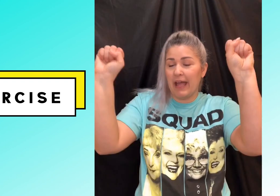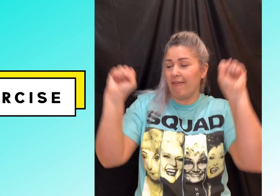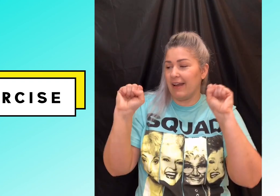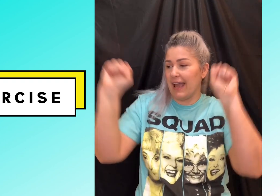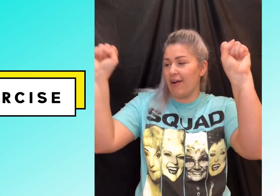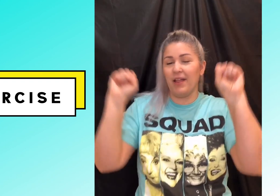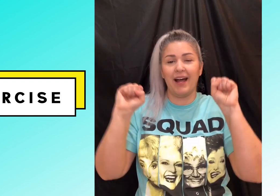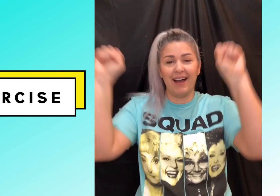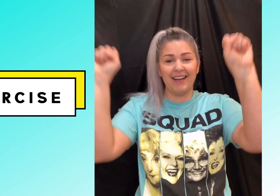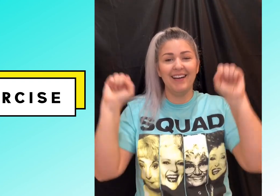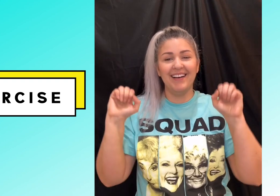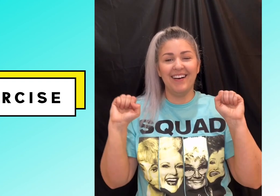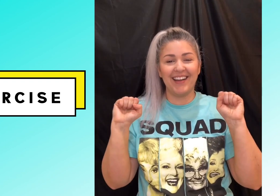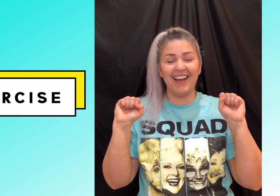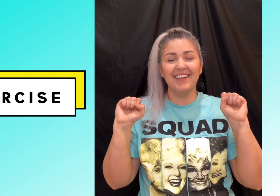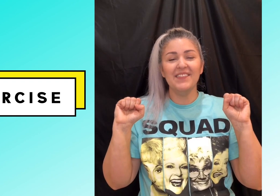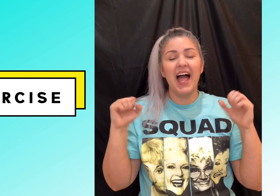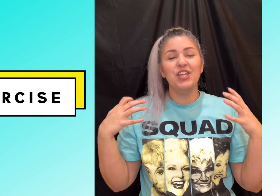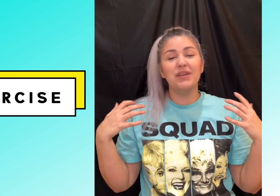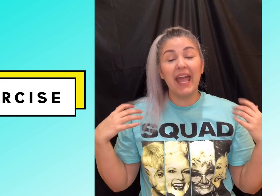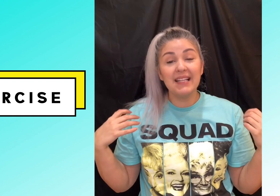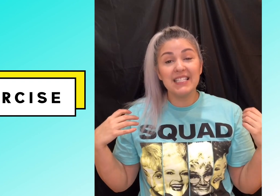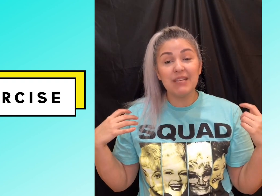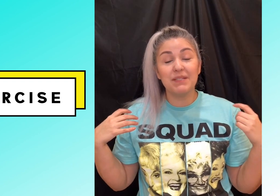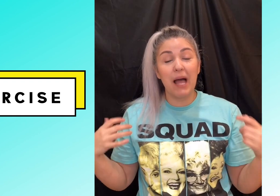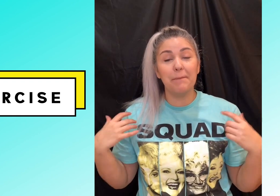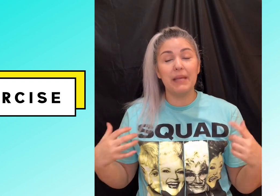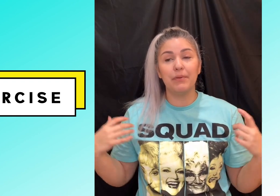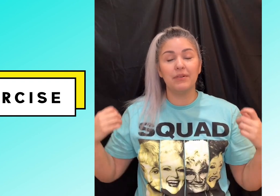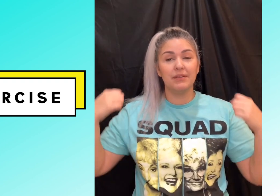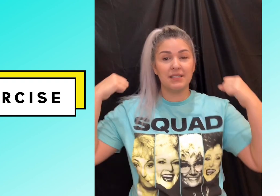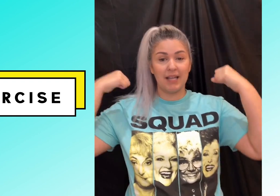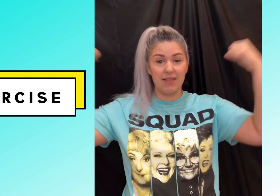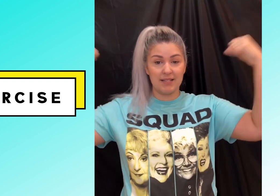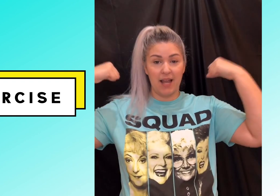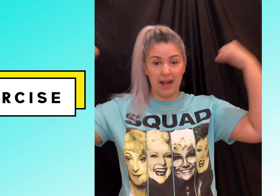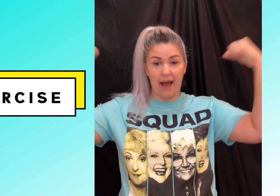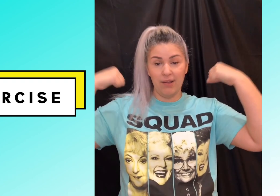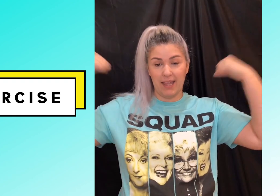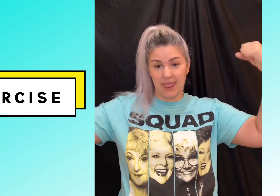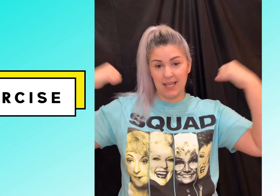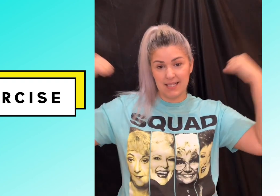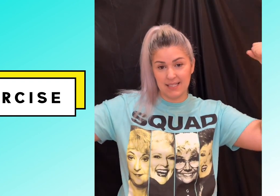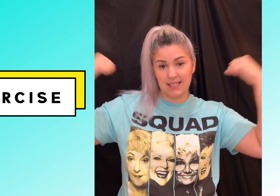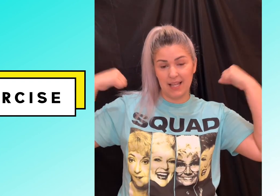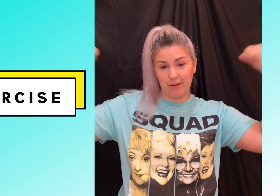heavy I can't go that high okay you can see some people sign the sign out like this like they're